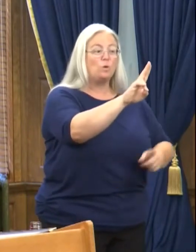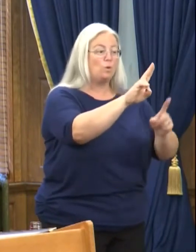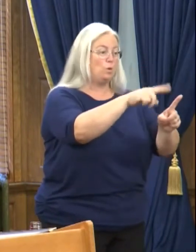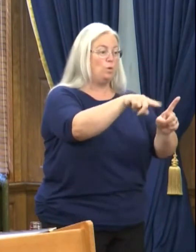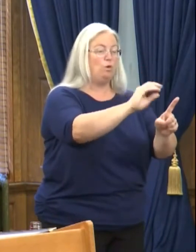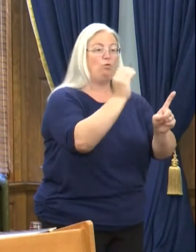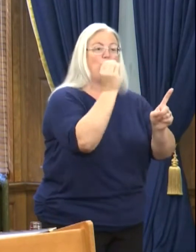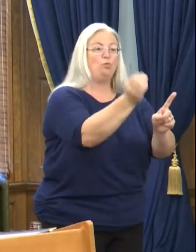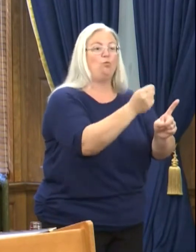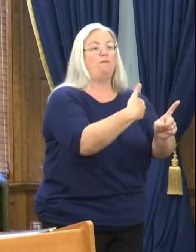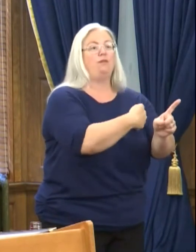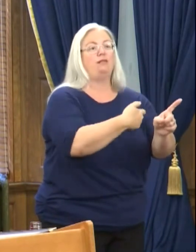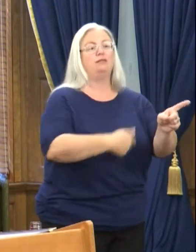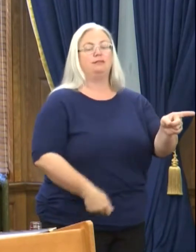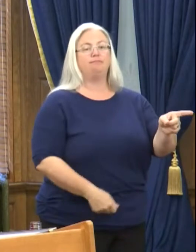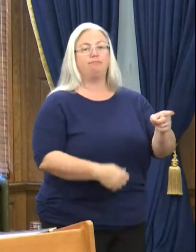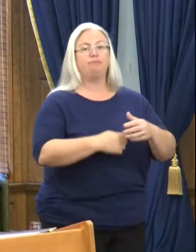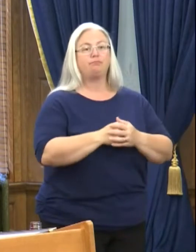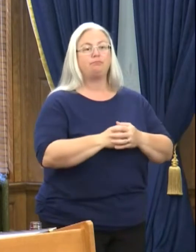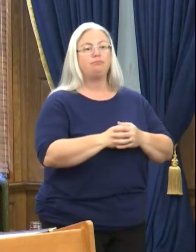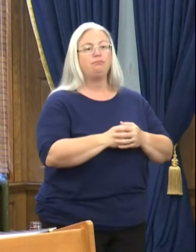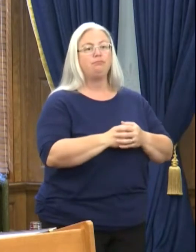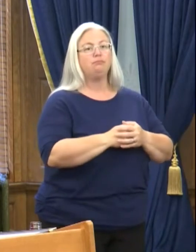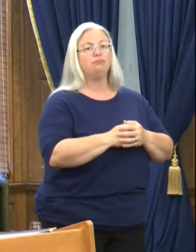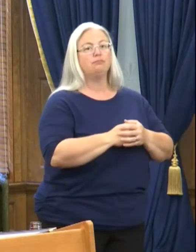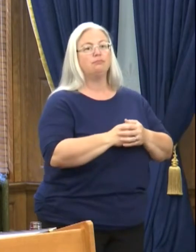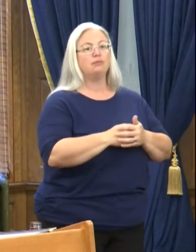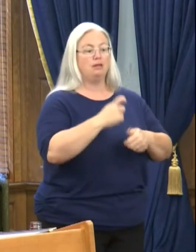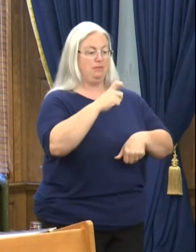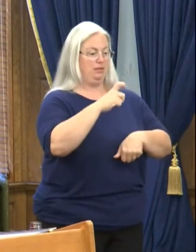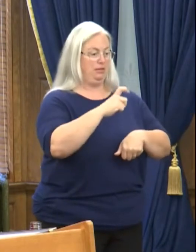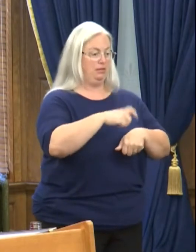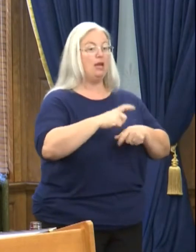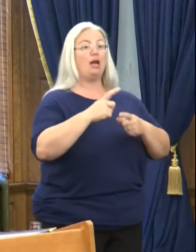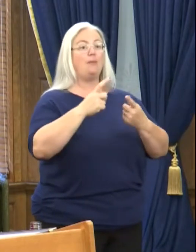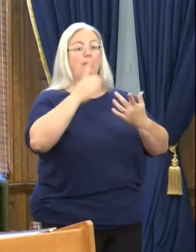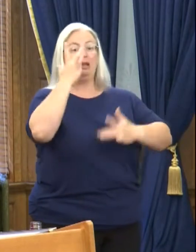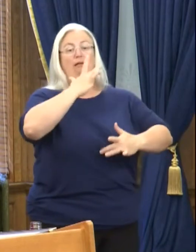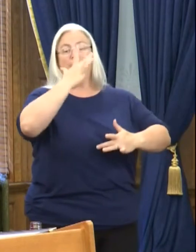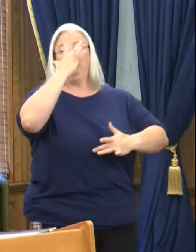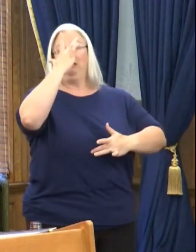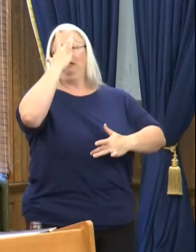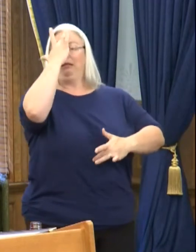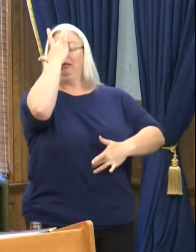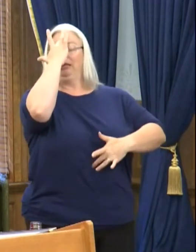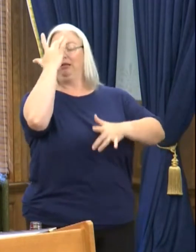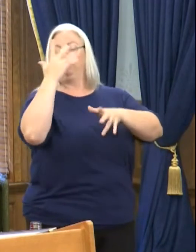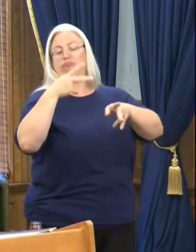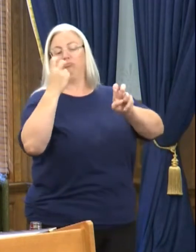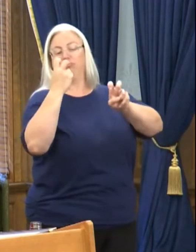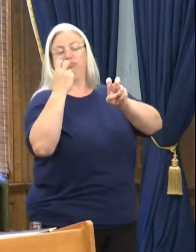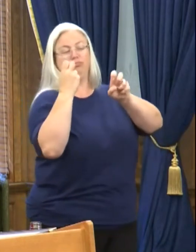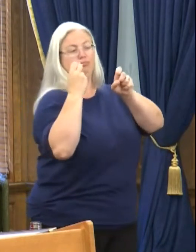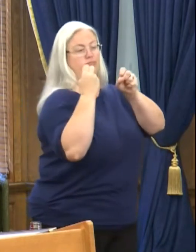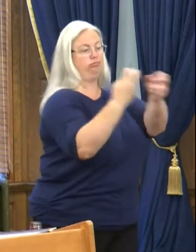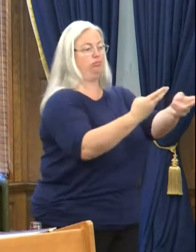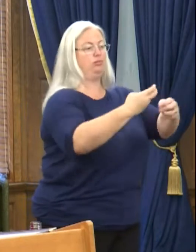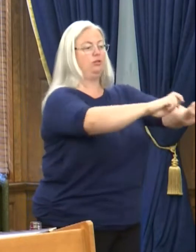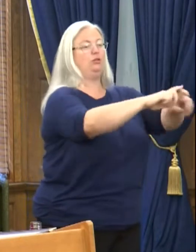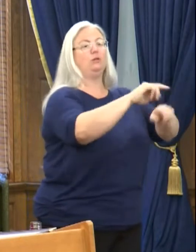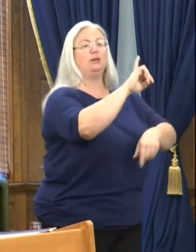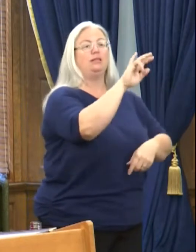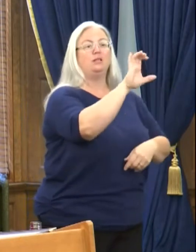unvaccinated. By the time you reach the ICU, it is too late. The deaths from